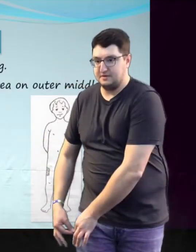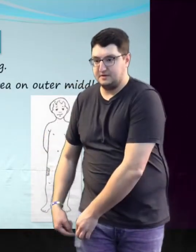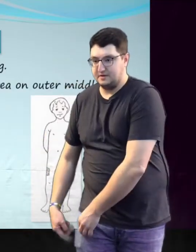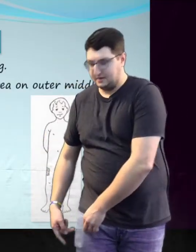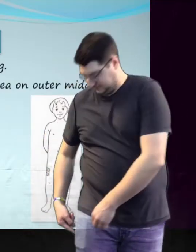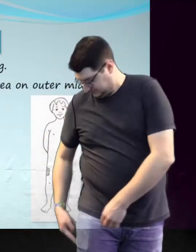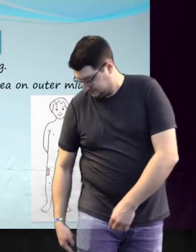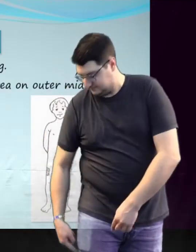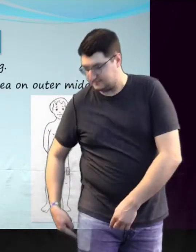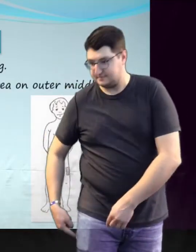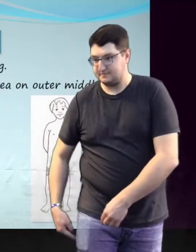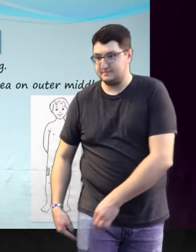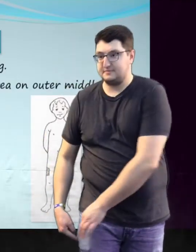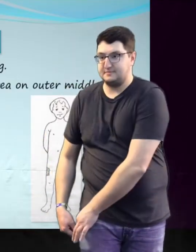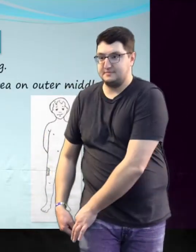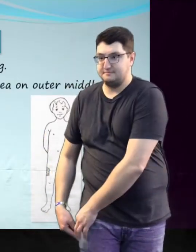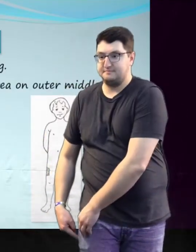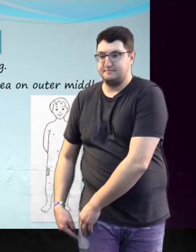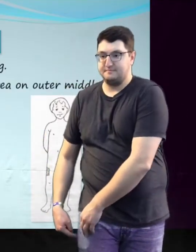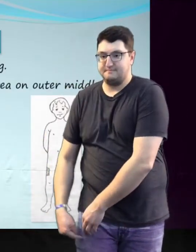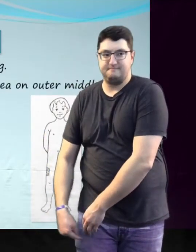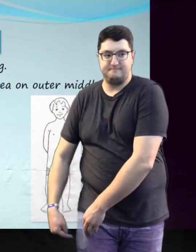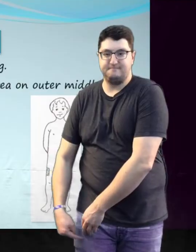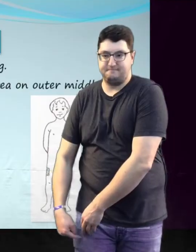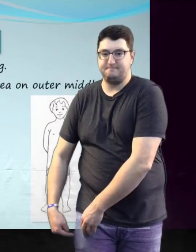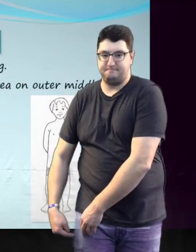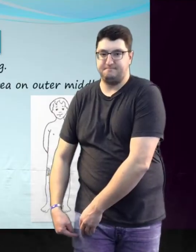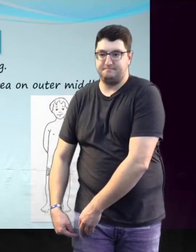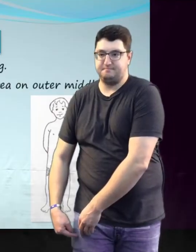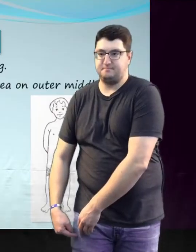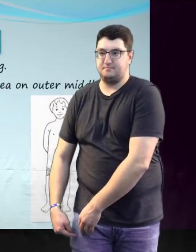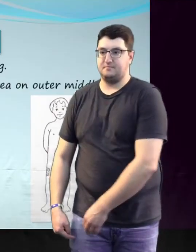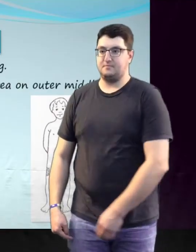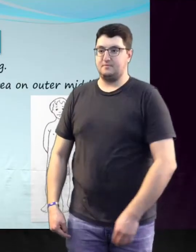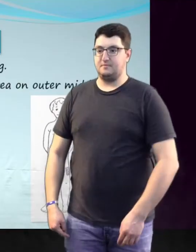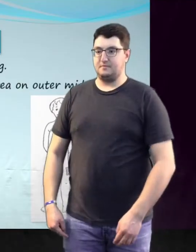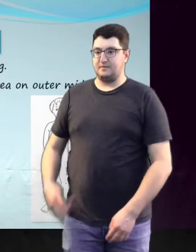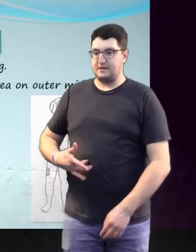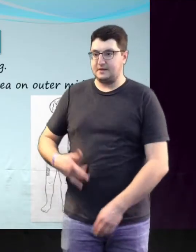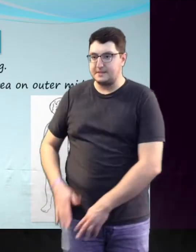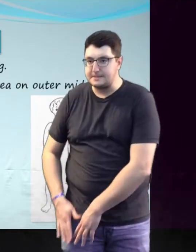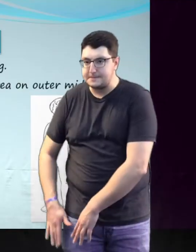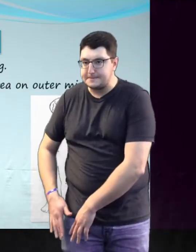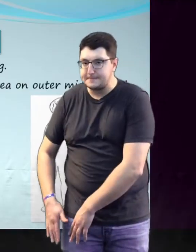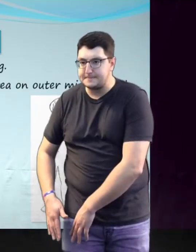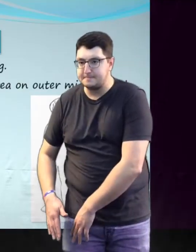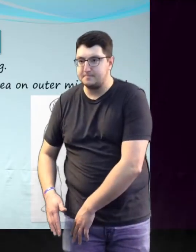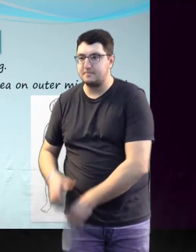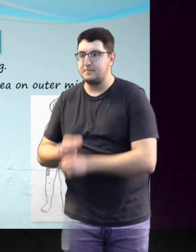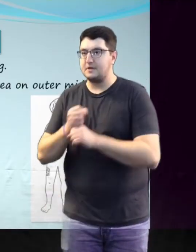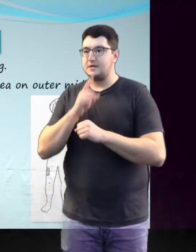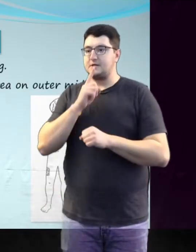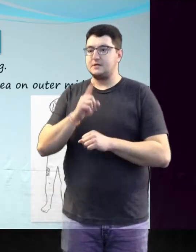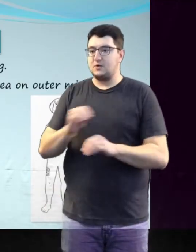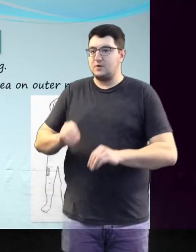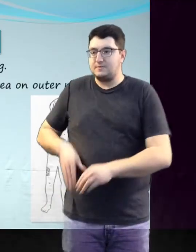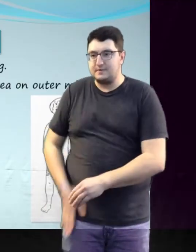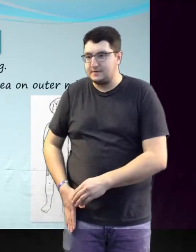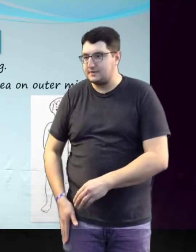found between the outer seam and center crease of a pant leg. Feel the spot with your hand to avoid seams